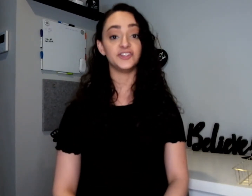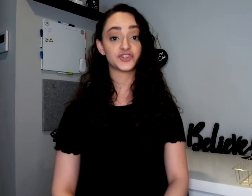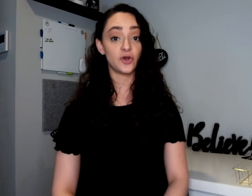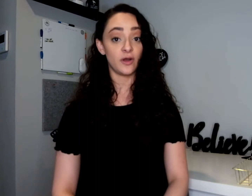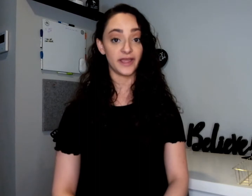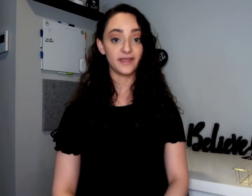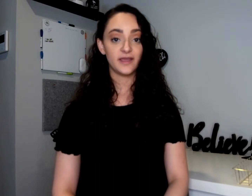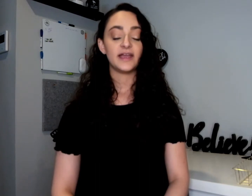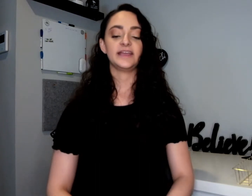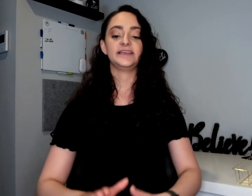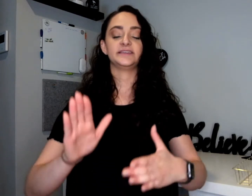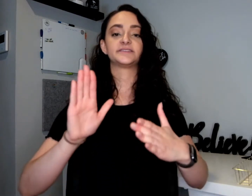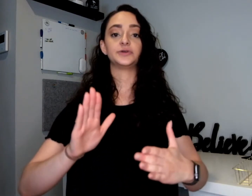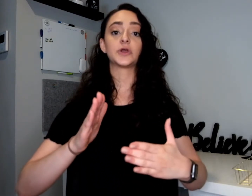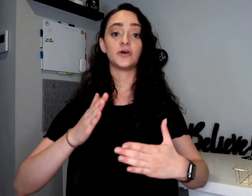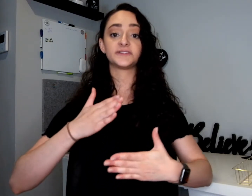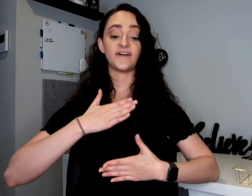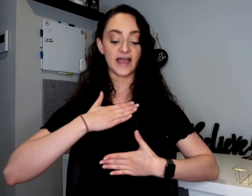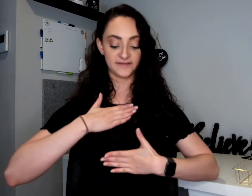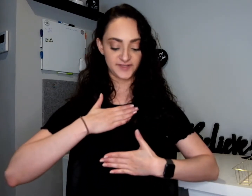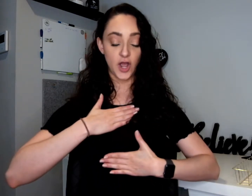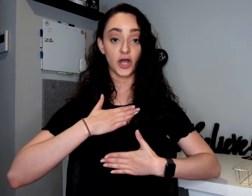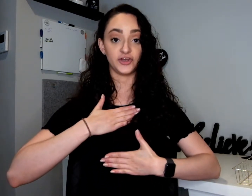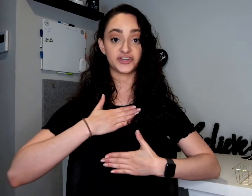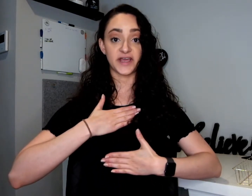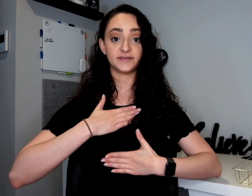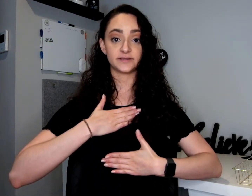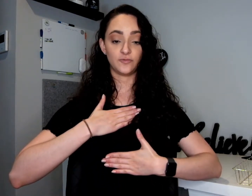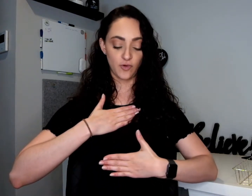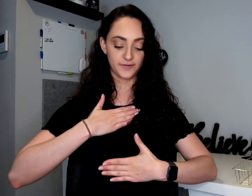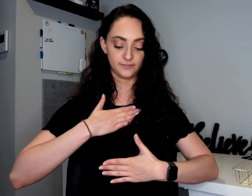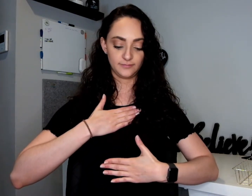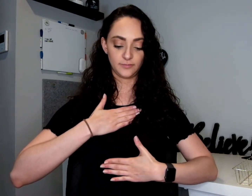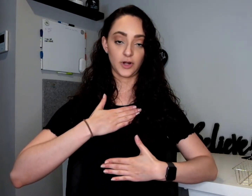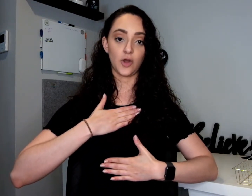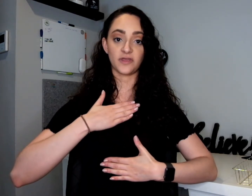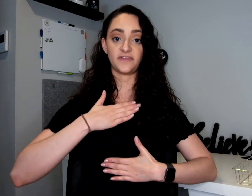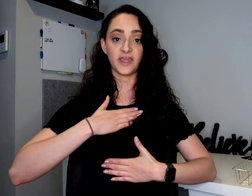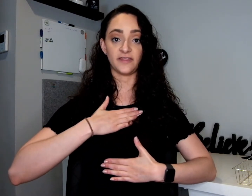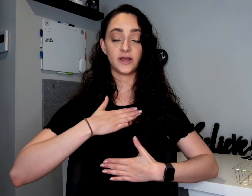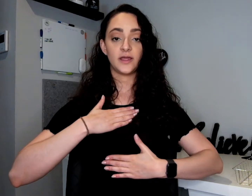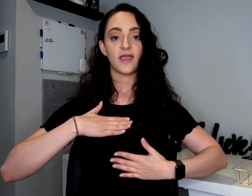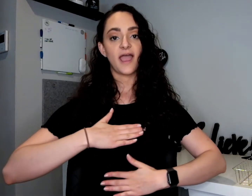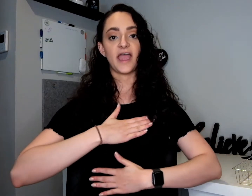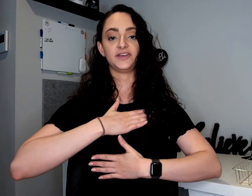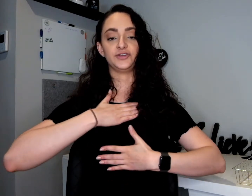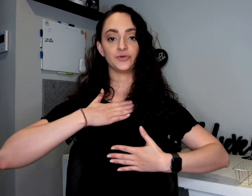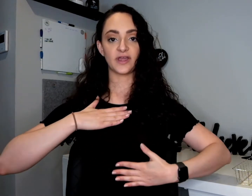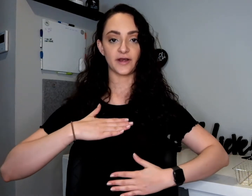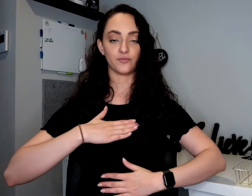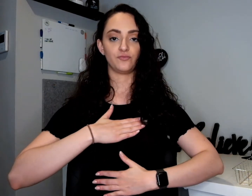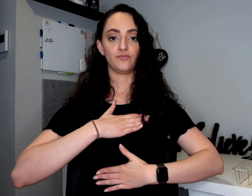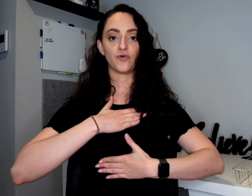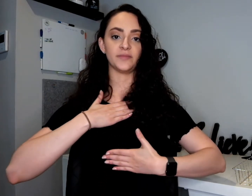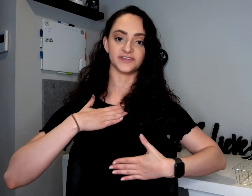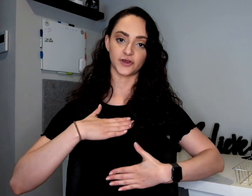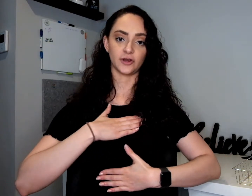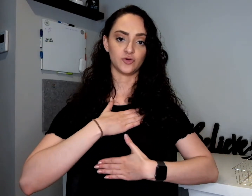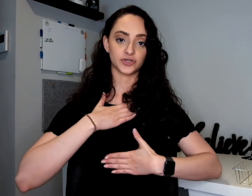Enjoy is two closed Fives on your chest. One lower than the other. And you kind of rub in a circular motion.